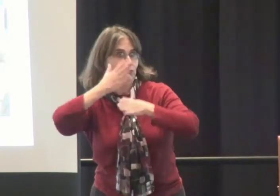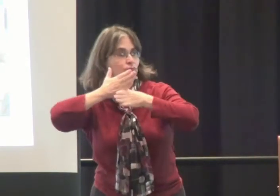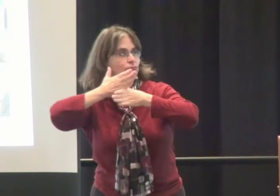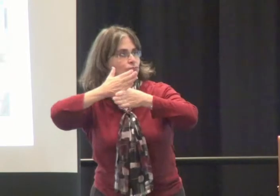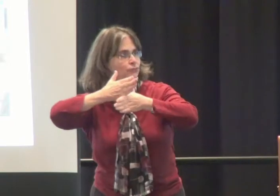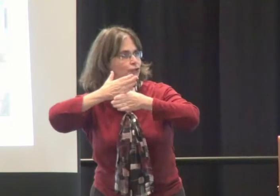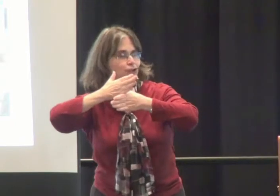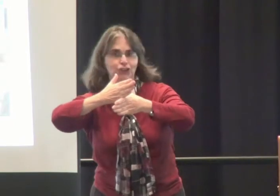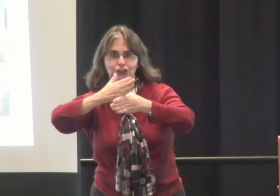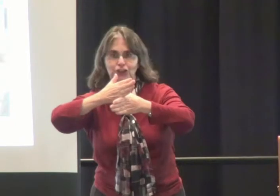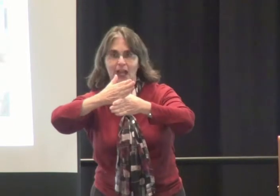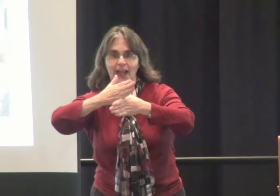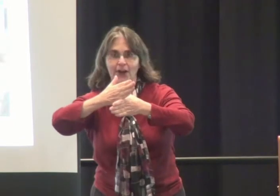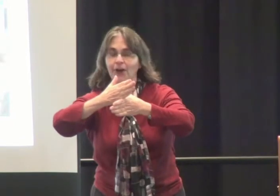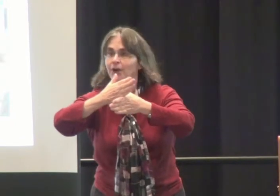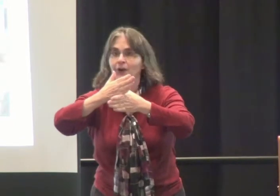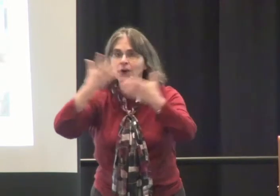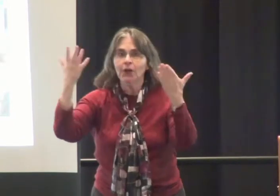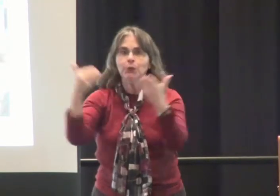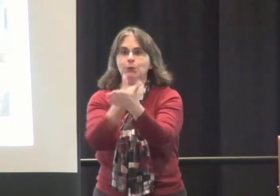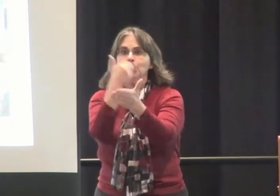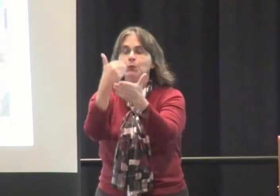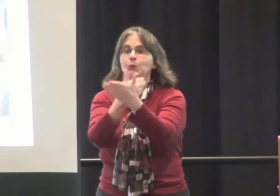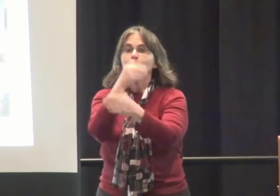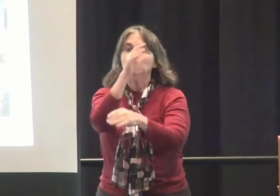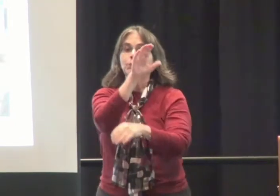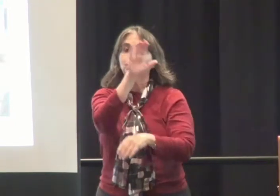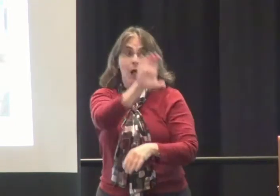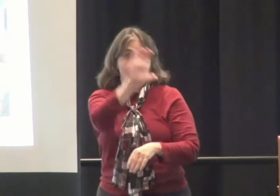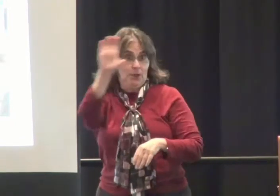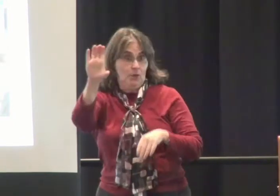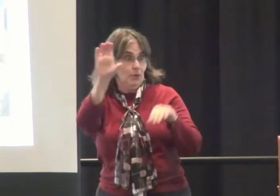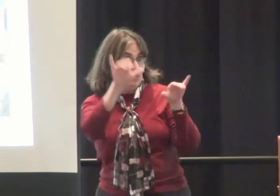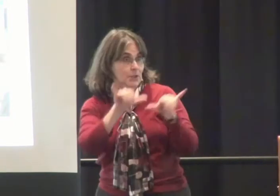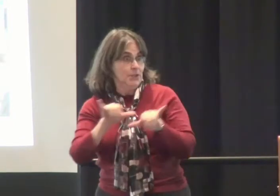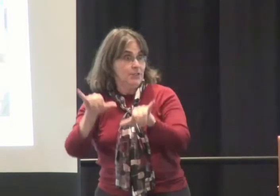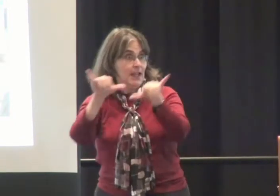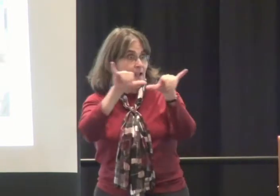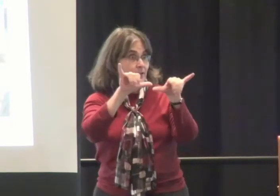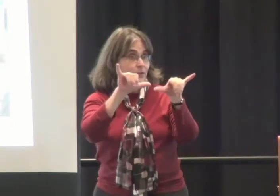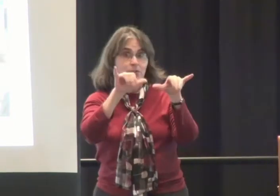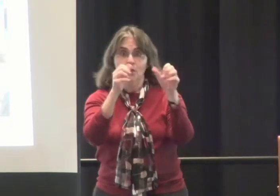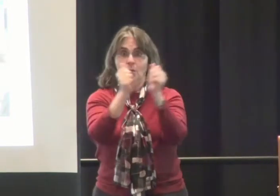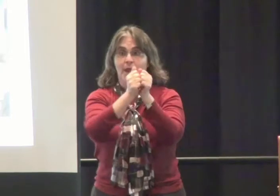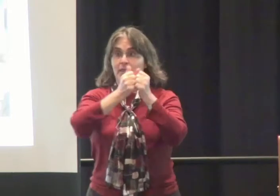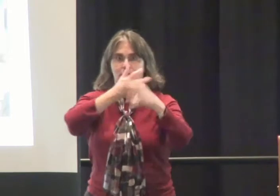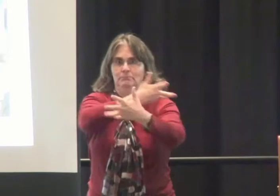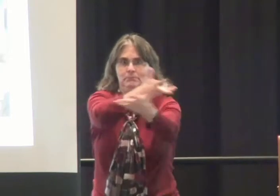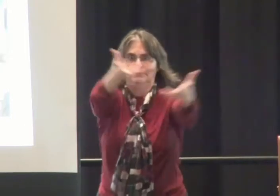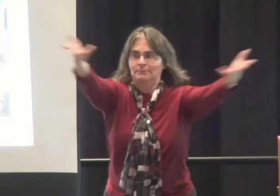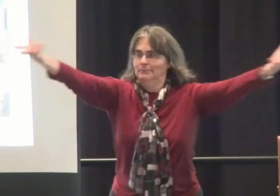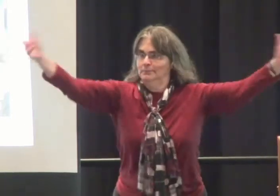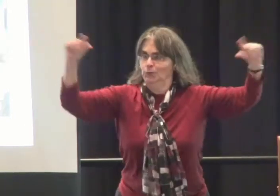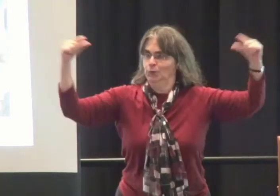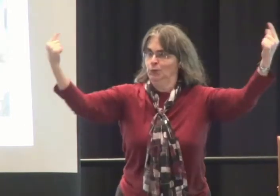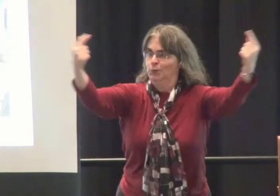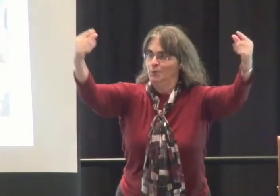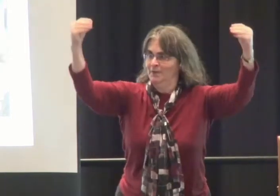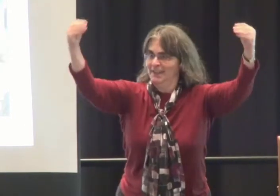who went to the Cal Ed Conference, where they were